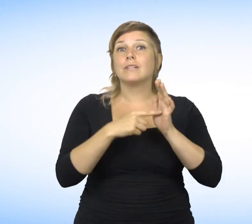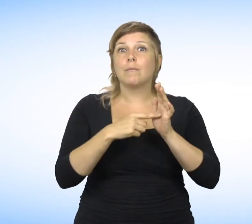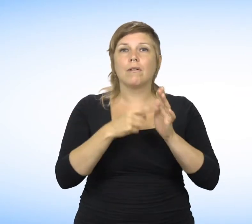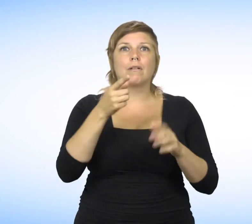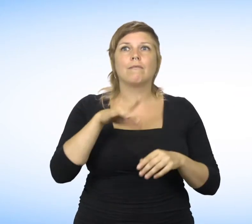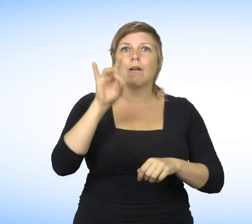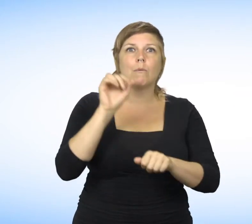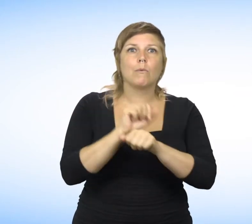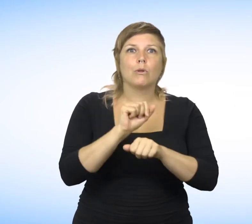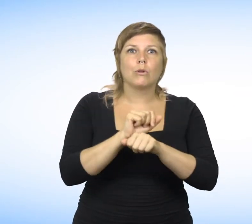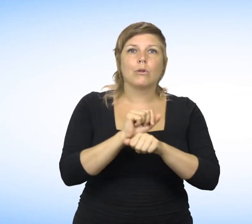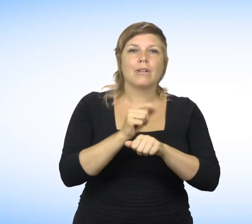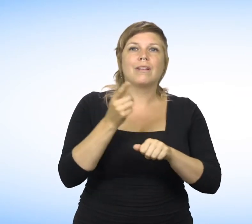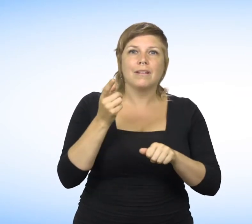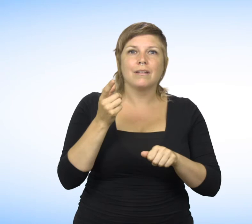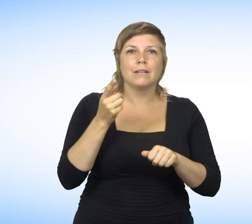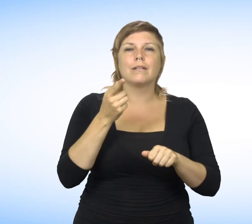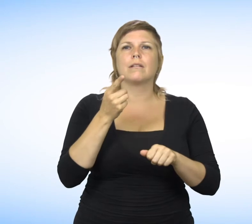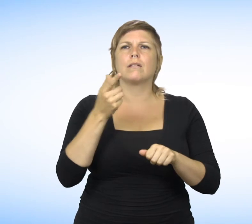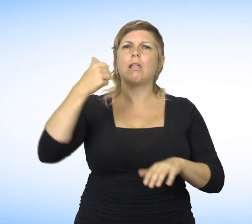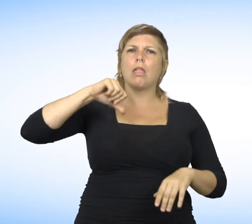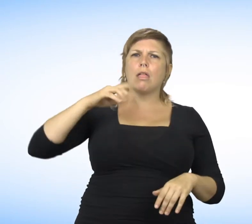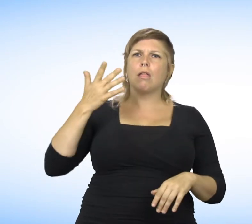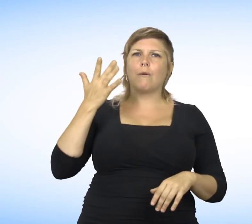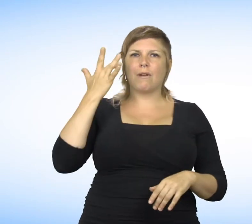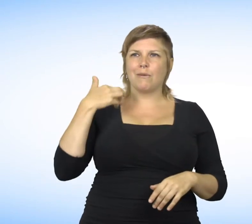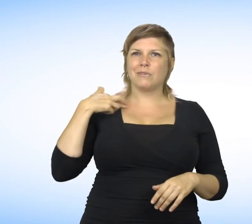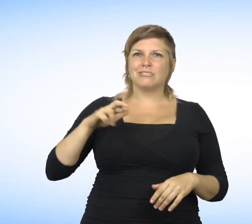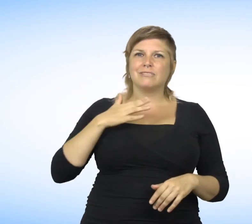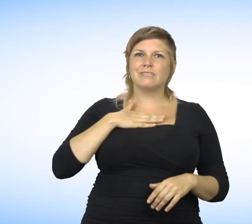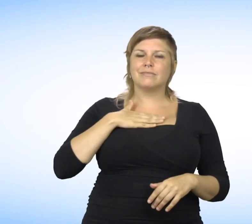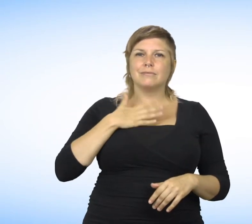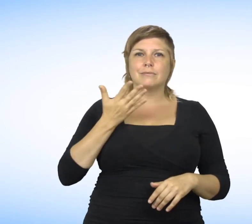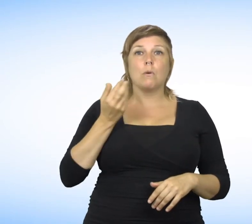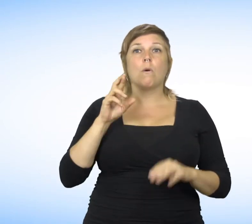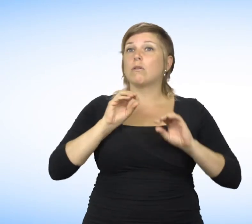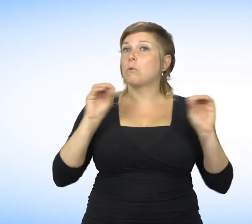For example, you cannot be denied a job because of your religion or because you have no religious beliefs.